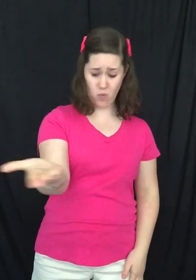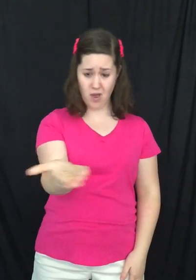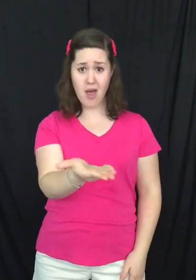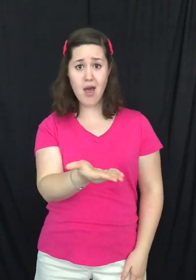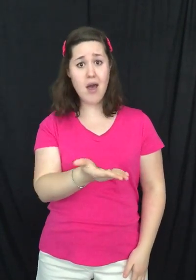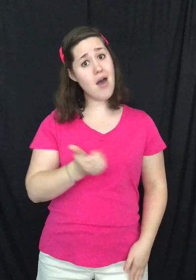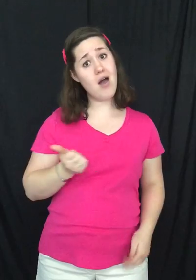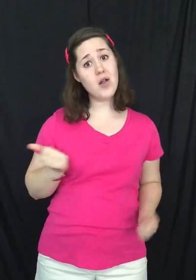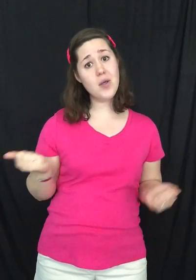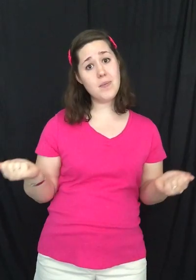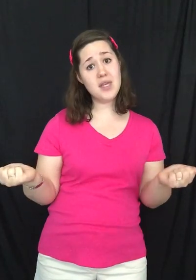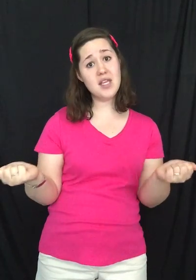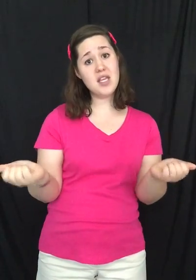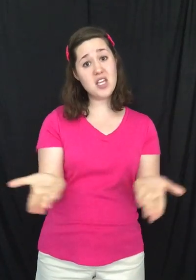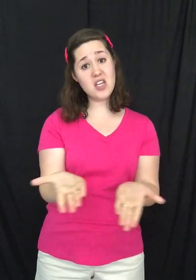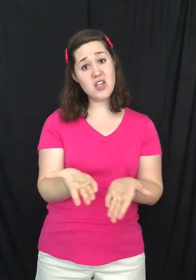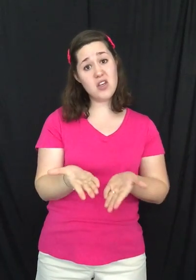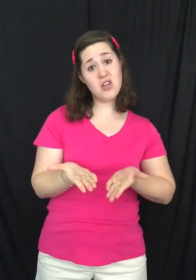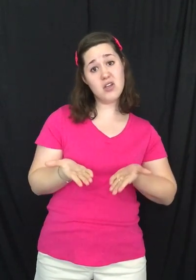welcome here